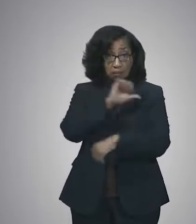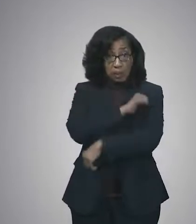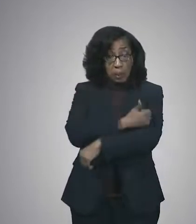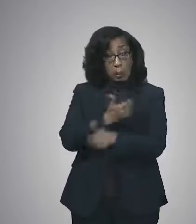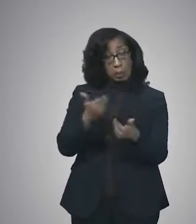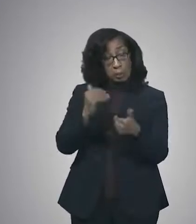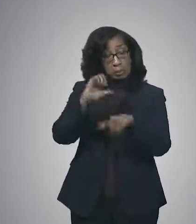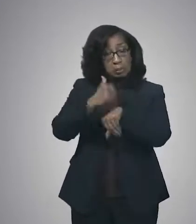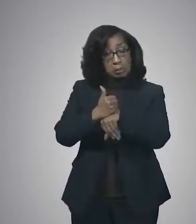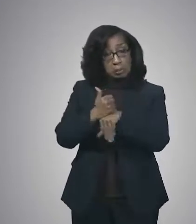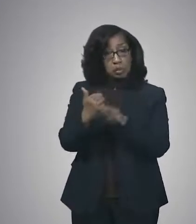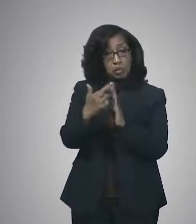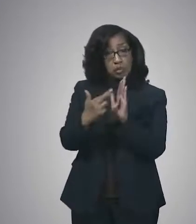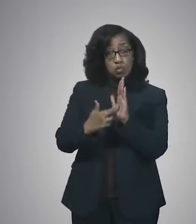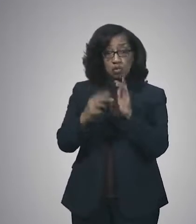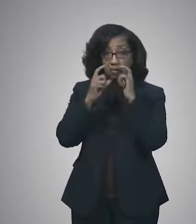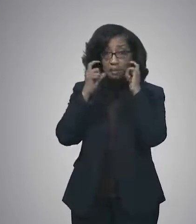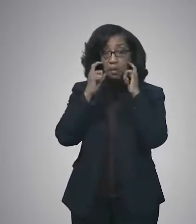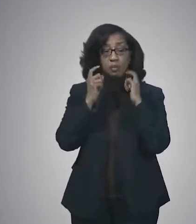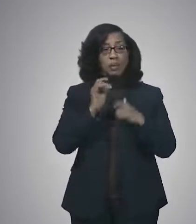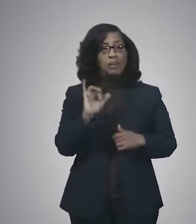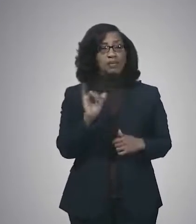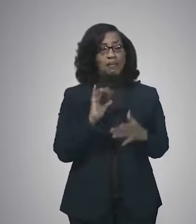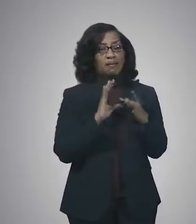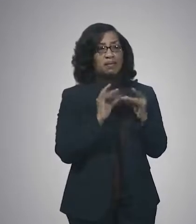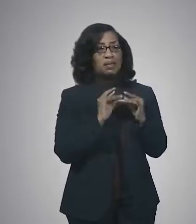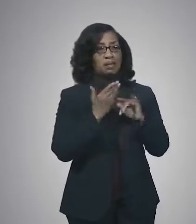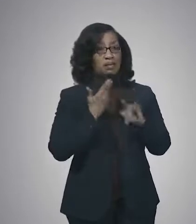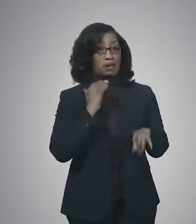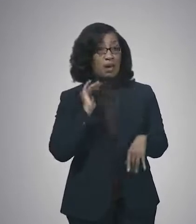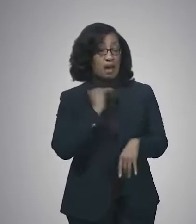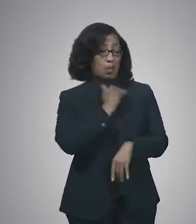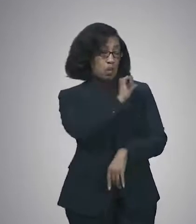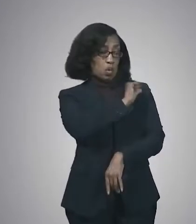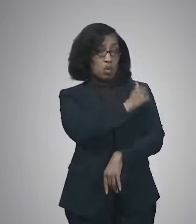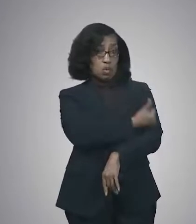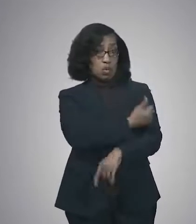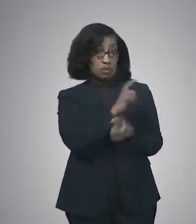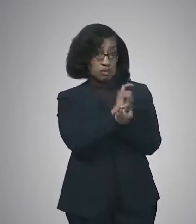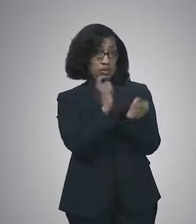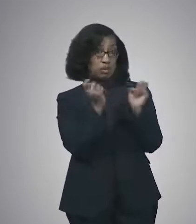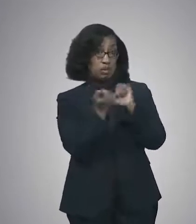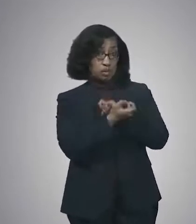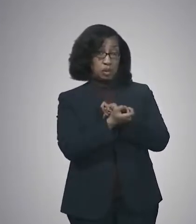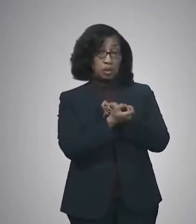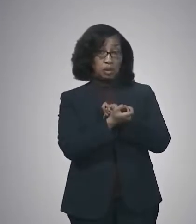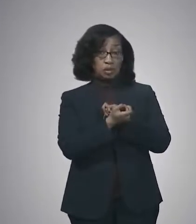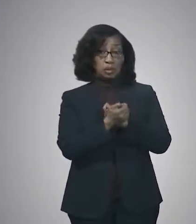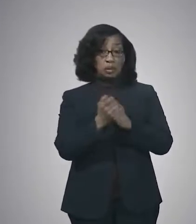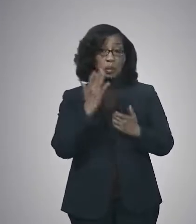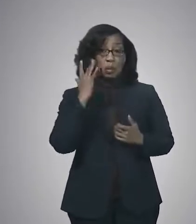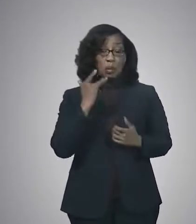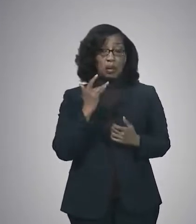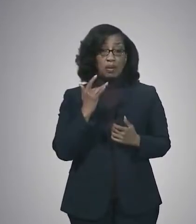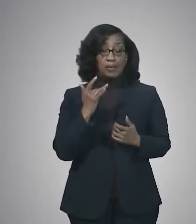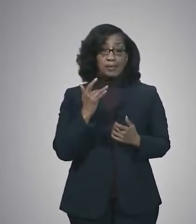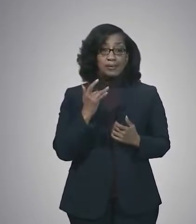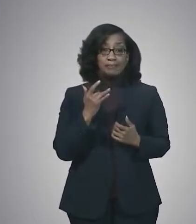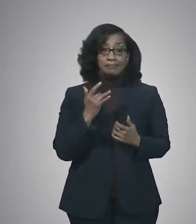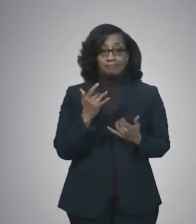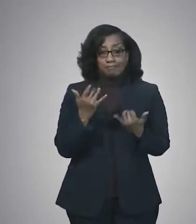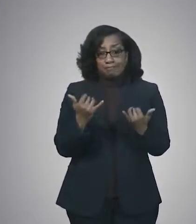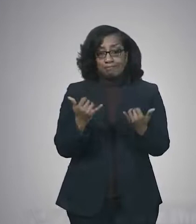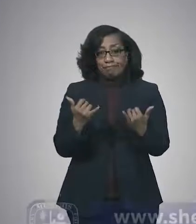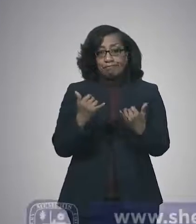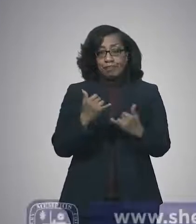So, like I shared earlier, our authority has changed given the present state legislation,